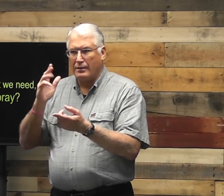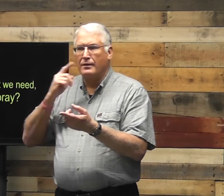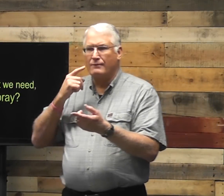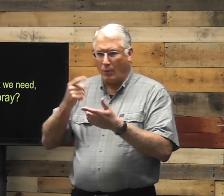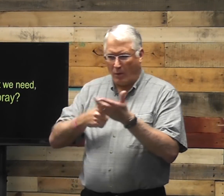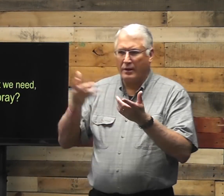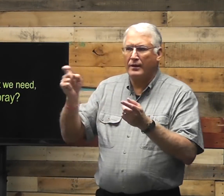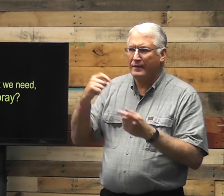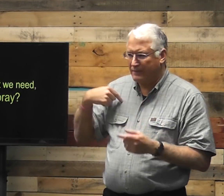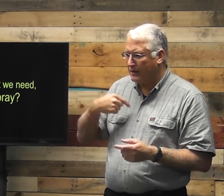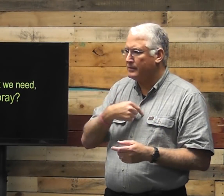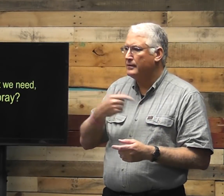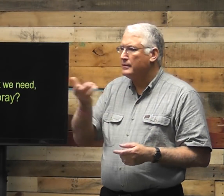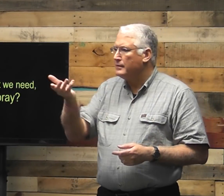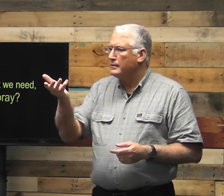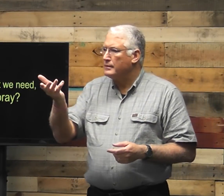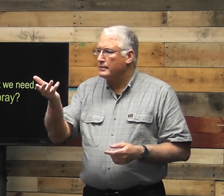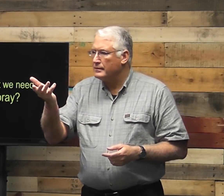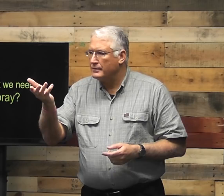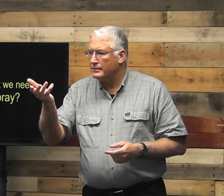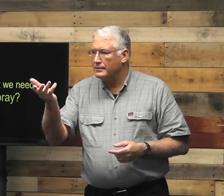To be able to thank God for what he's already given us?